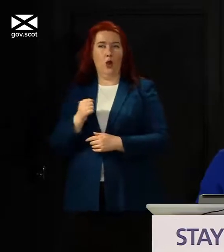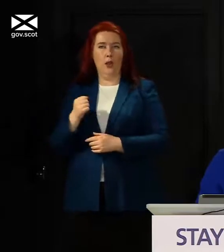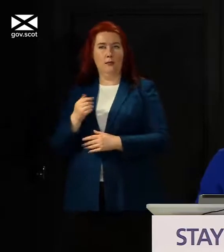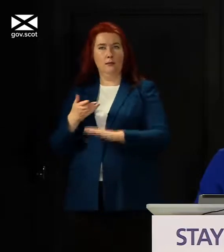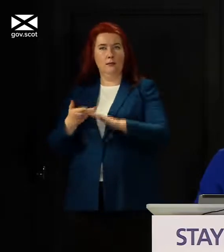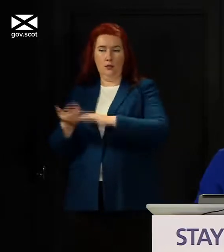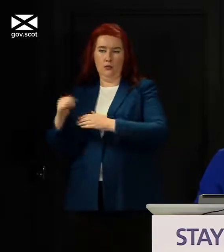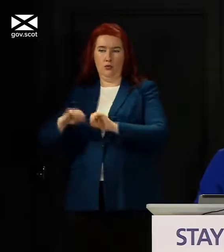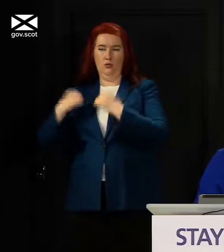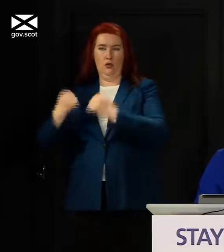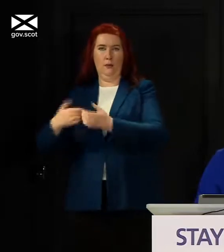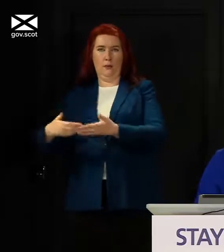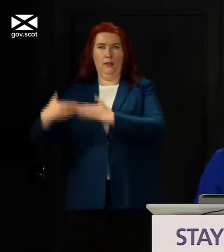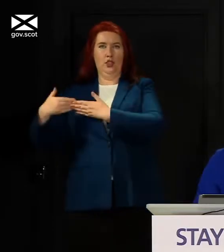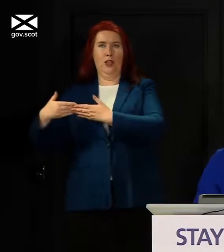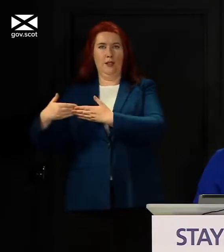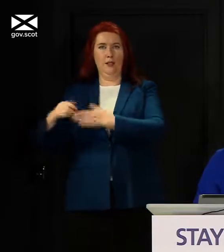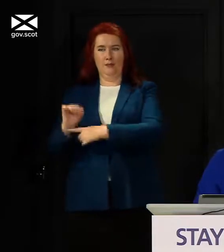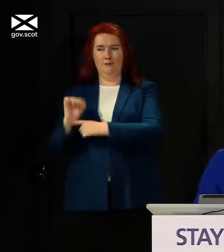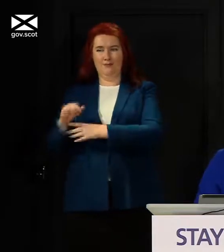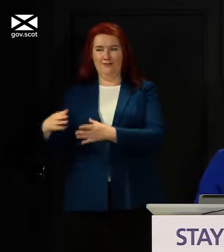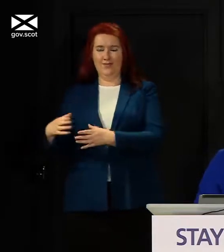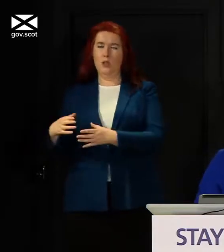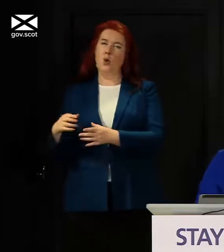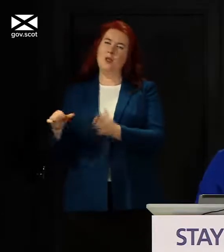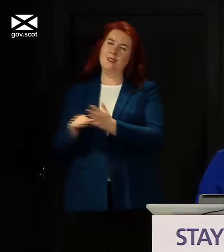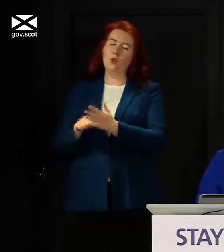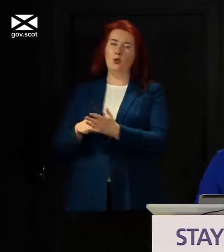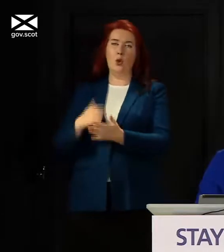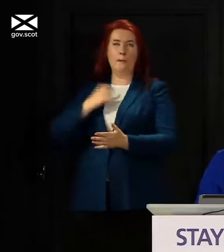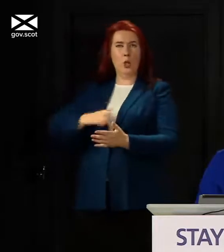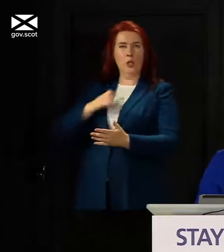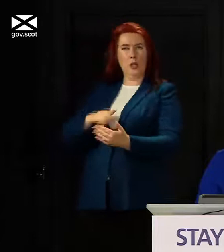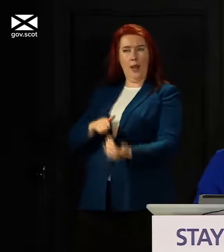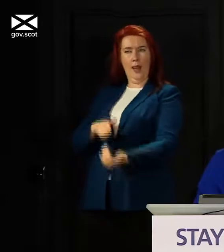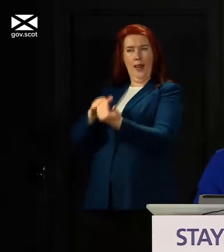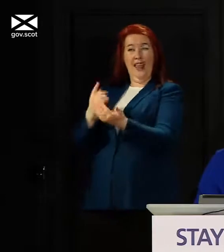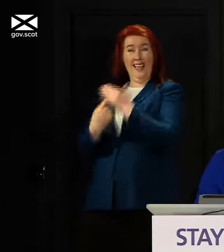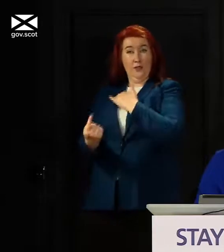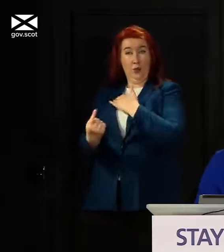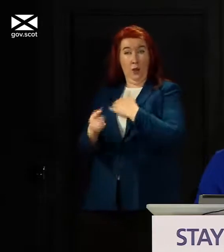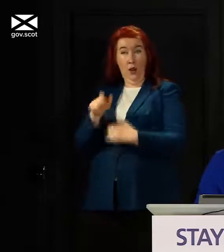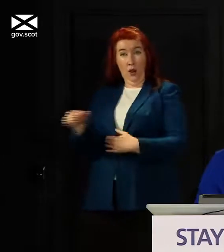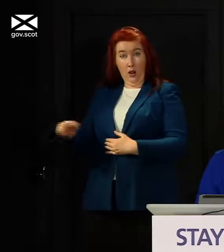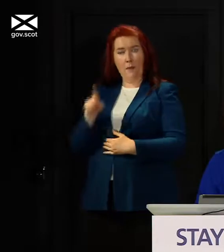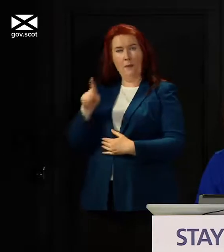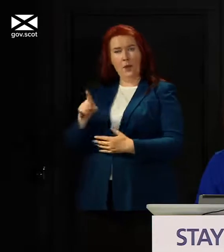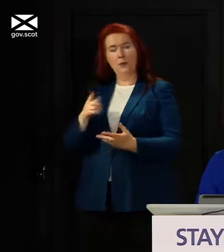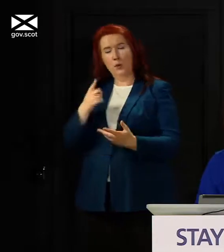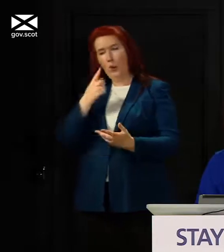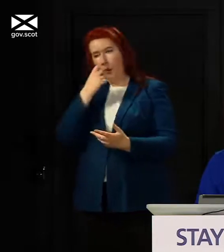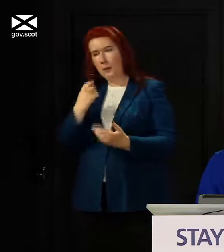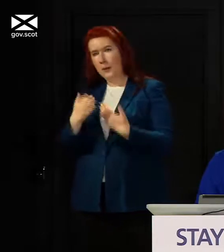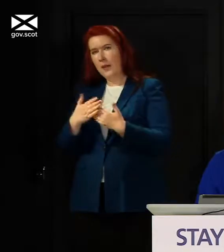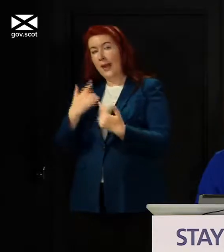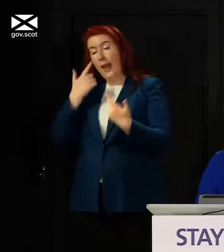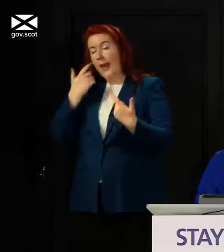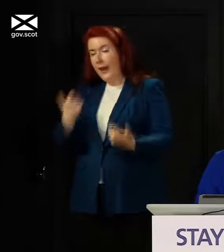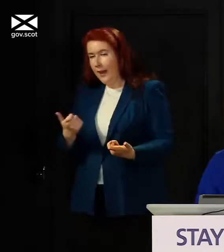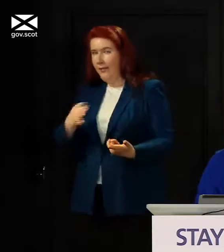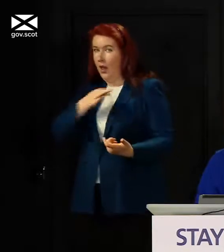that group so it cannot be personalised to every single one of those but it involves careful clinical